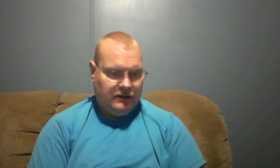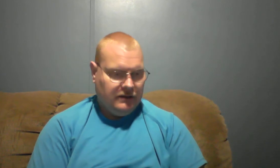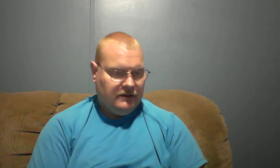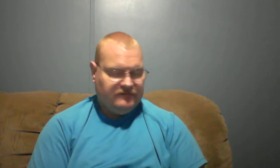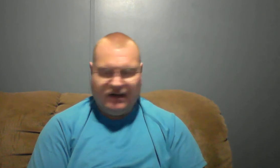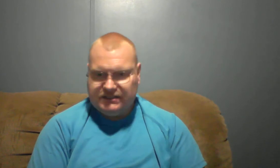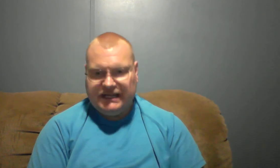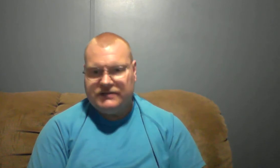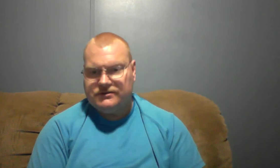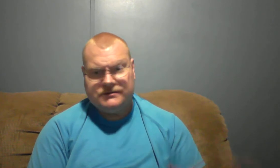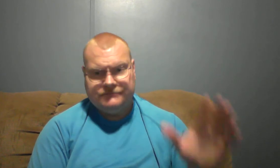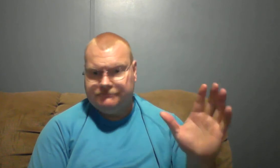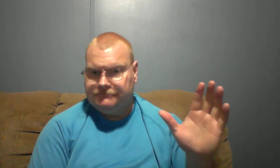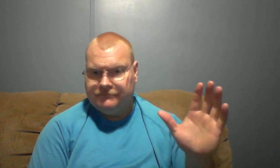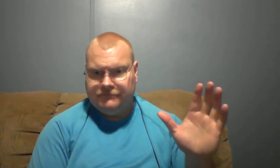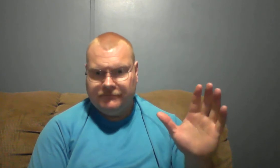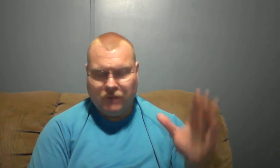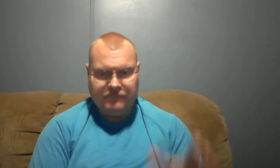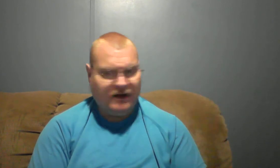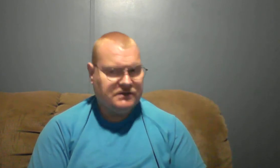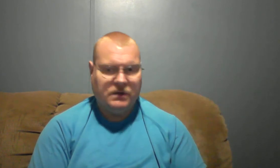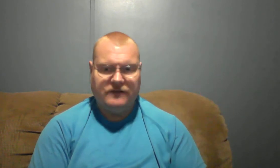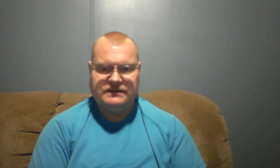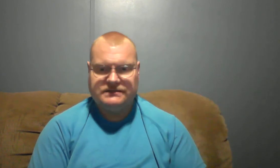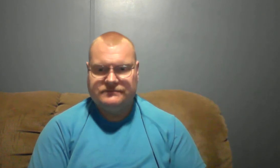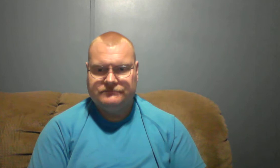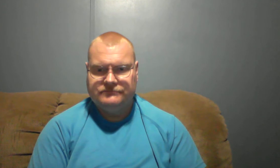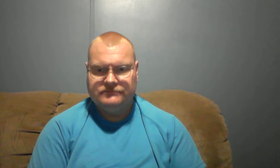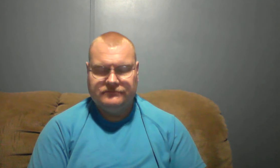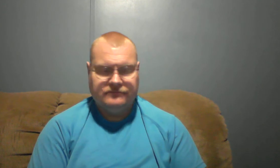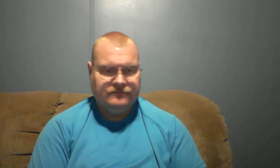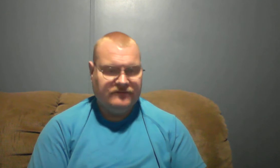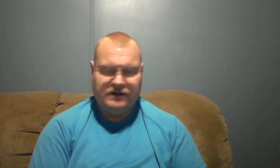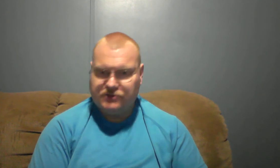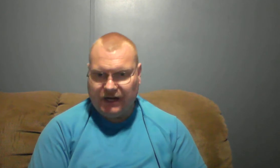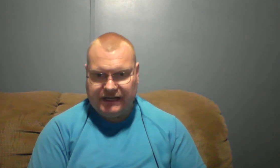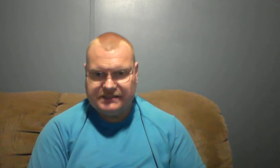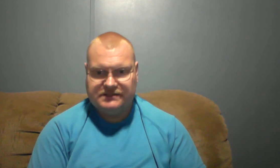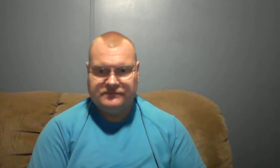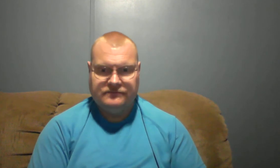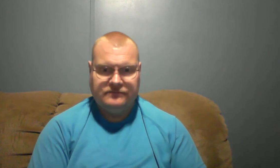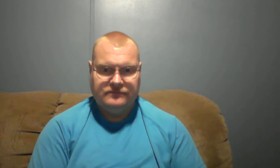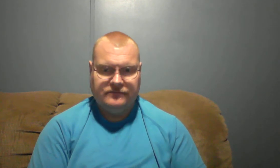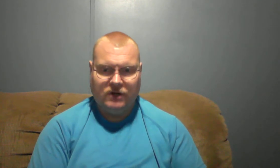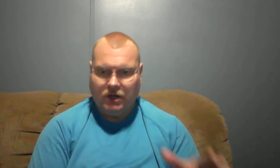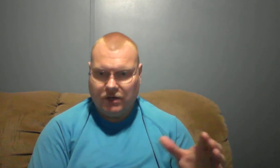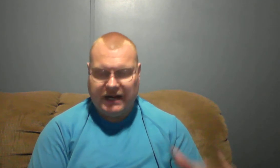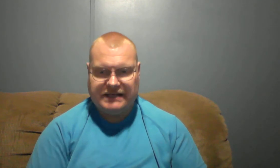false teachers false prophets false Christs are arising